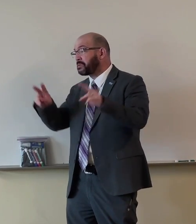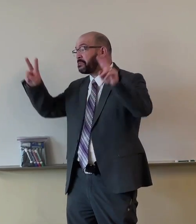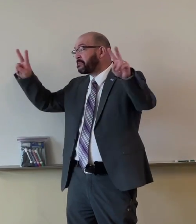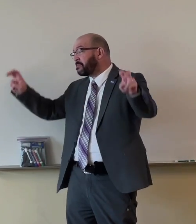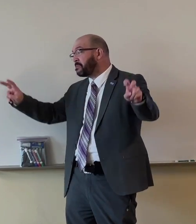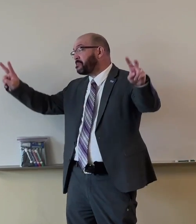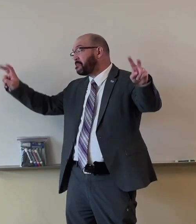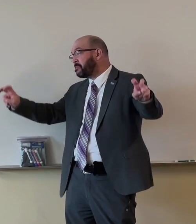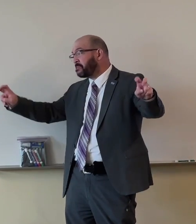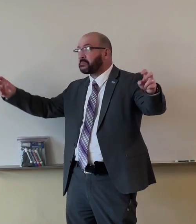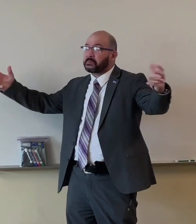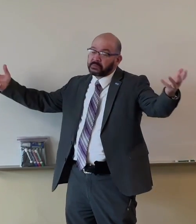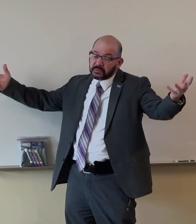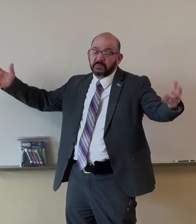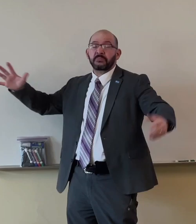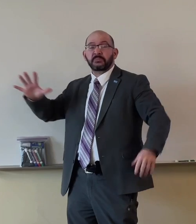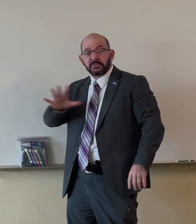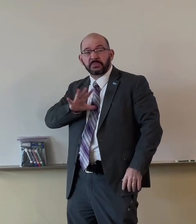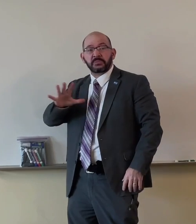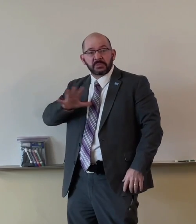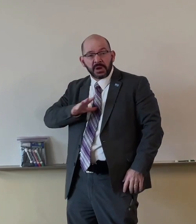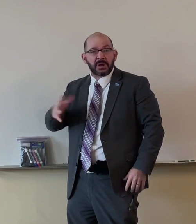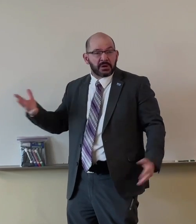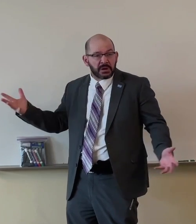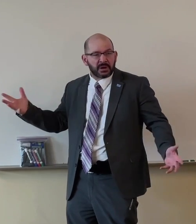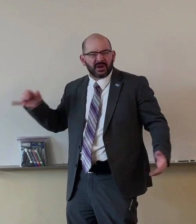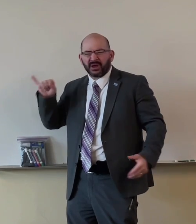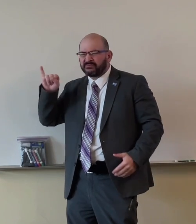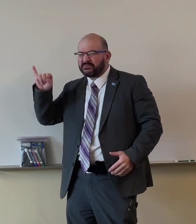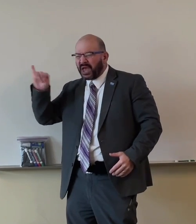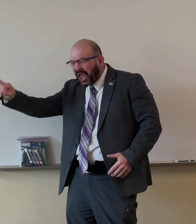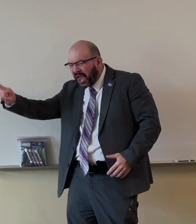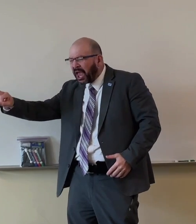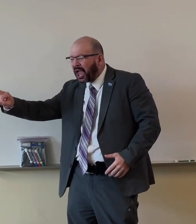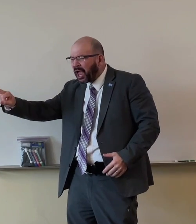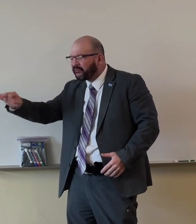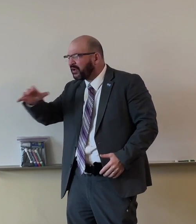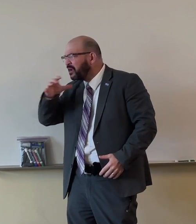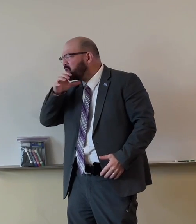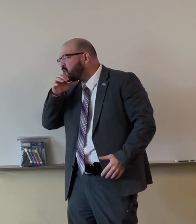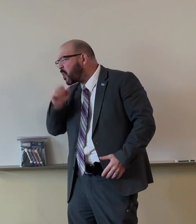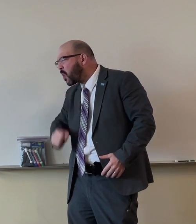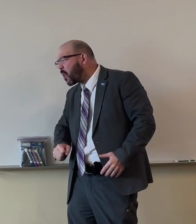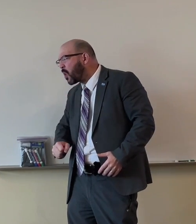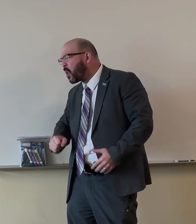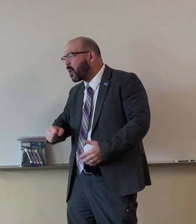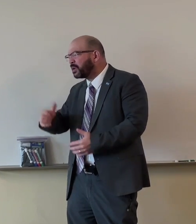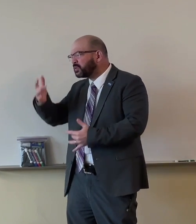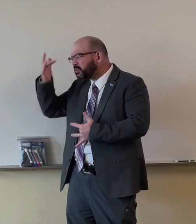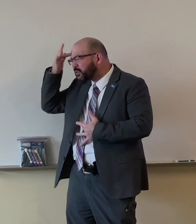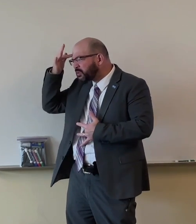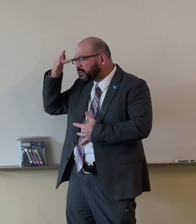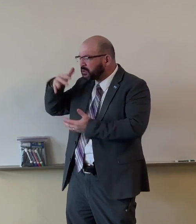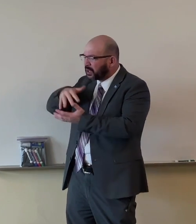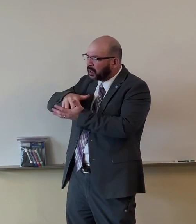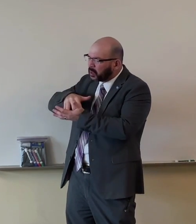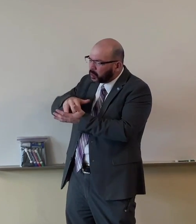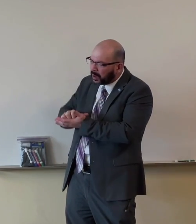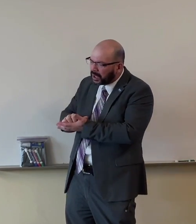worthwhile, yeah, fine, you can go ahead and live. But if you're old, if you're sick, if you're